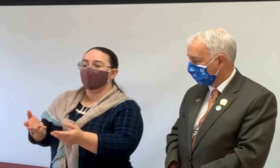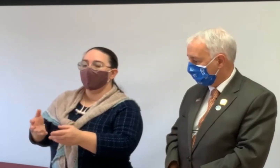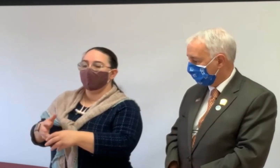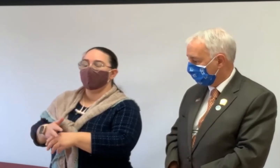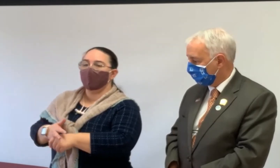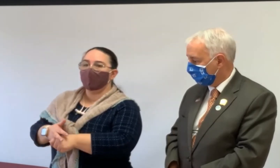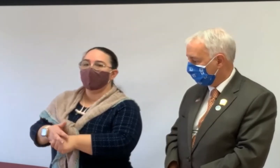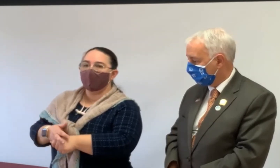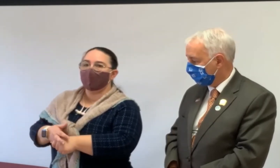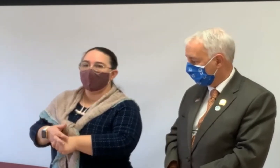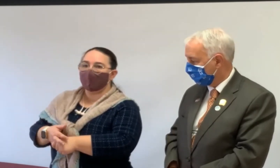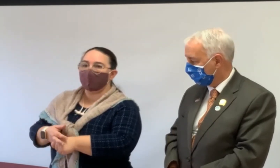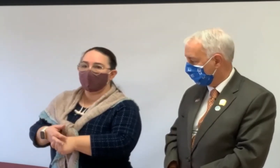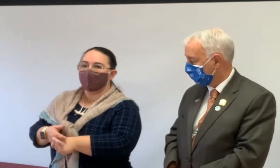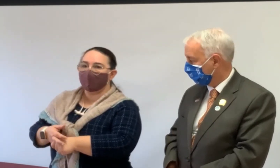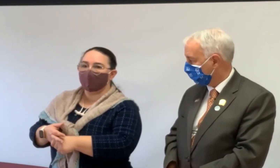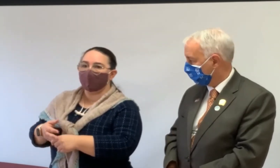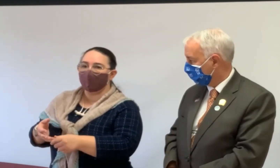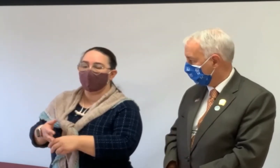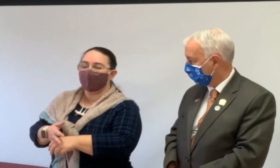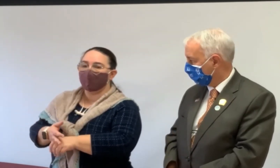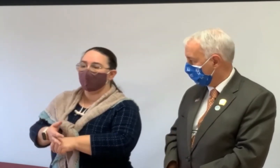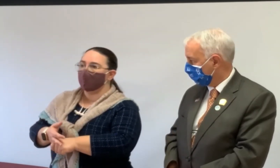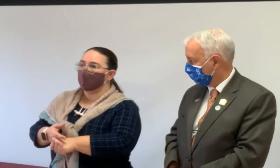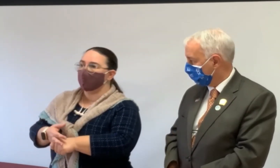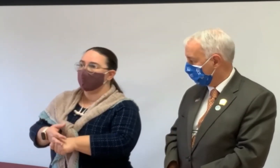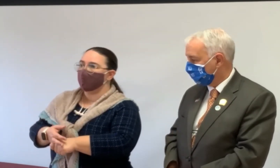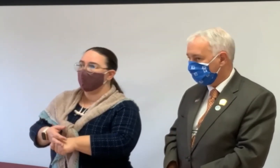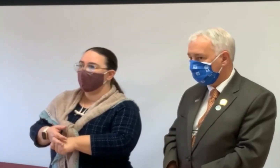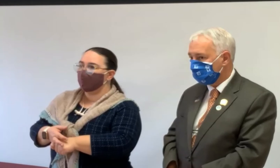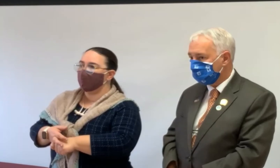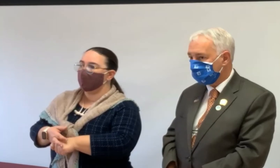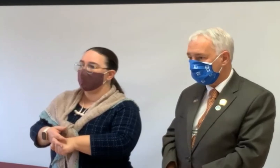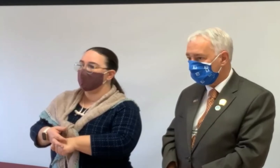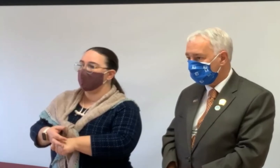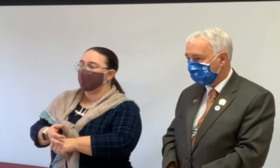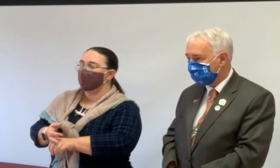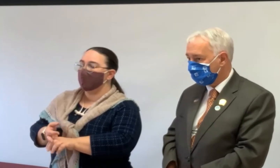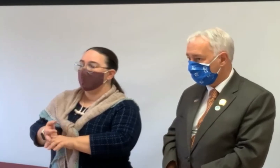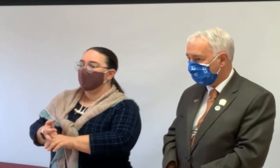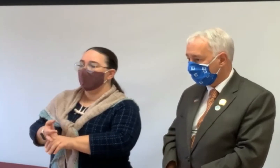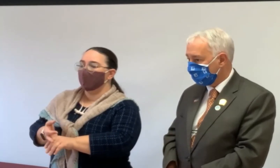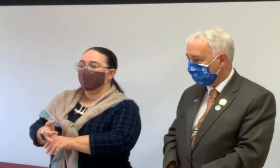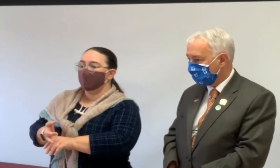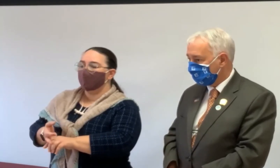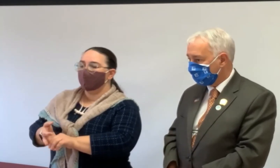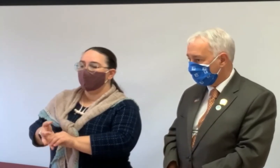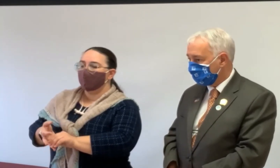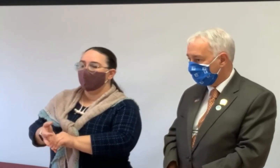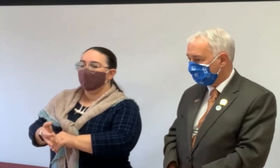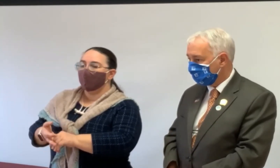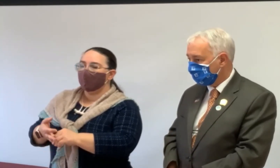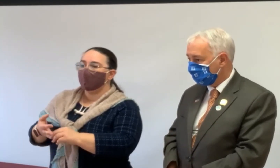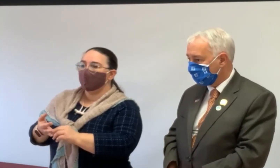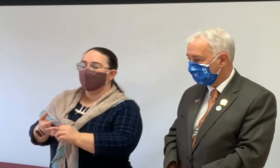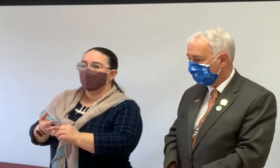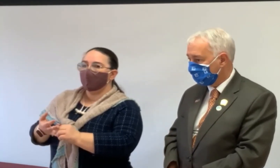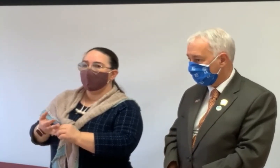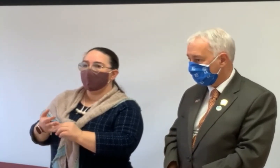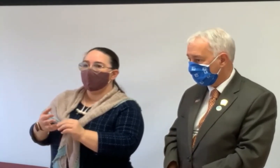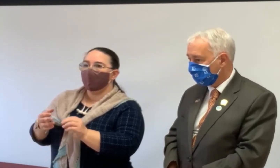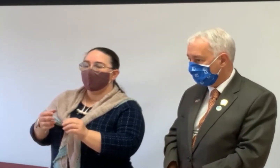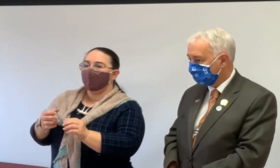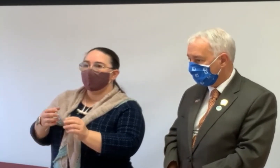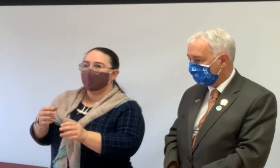and there, there may be a lot more options than people generally consider. So we want to help people understand that. Um, but also